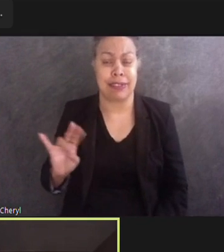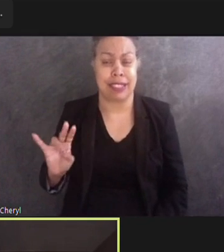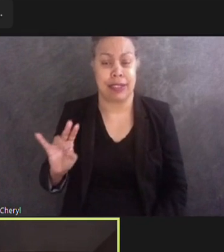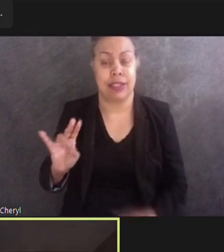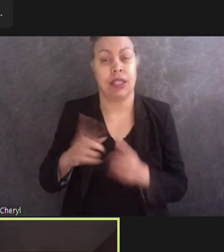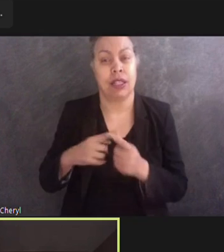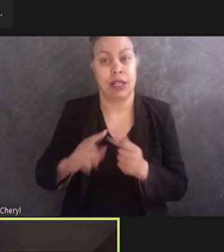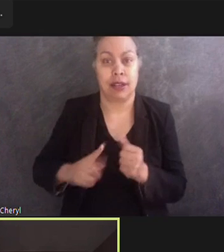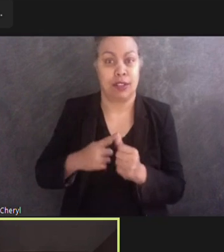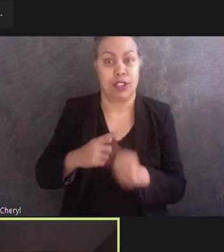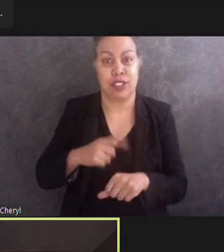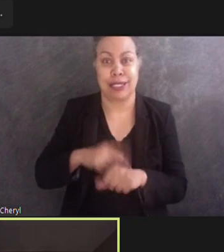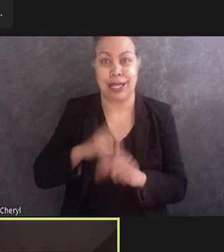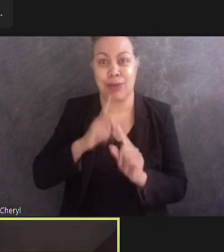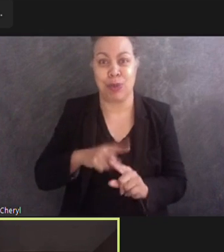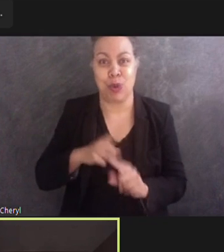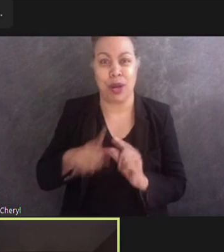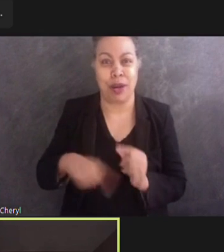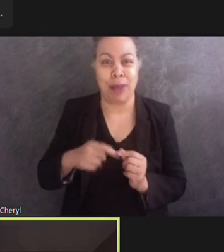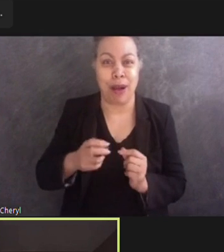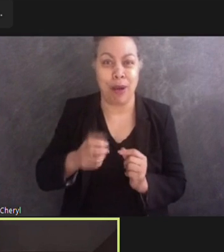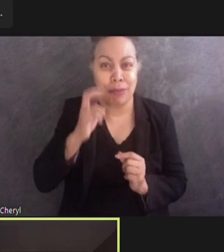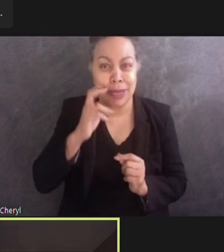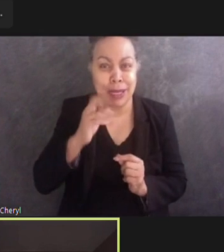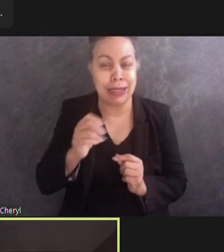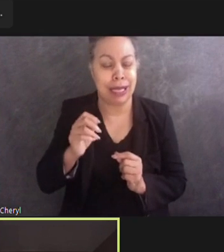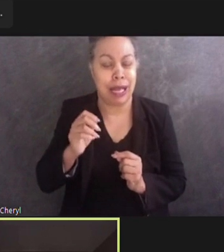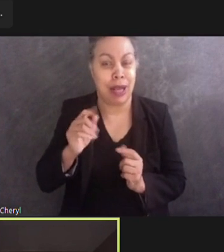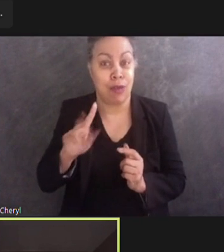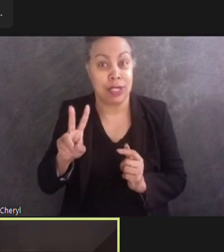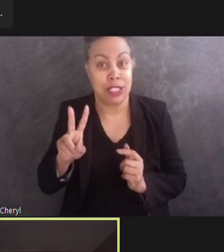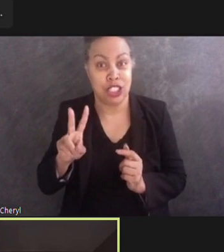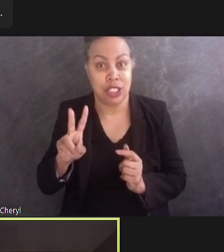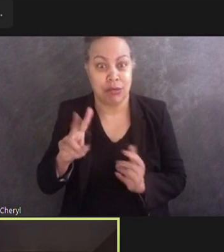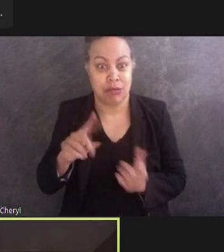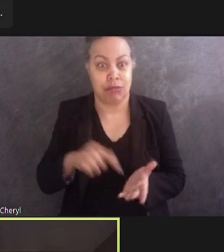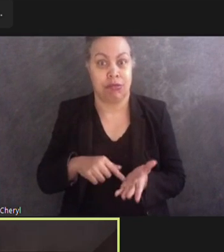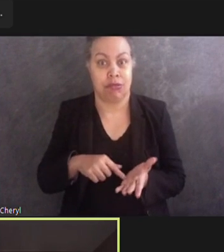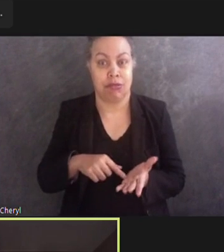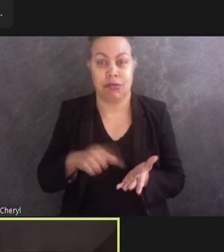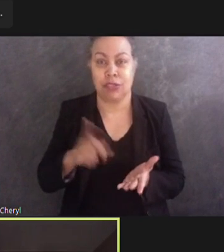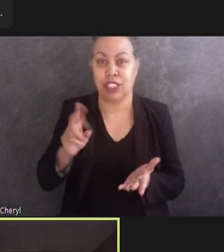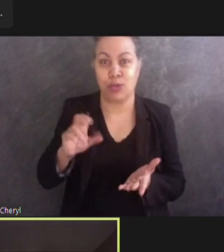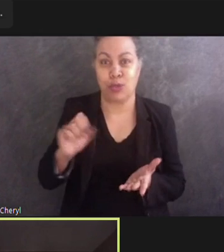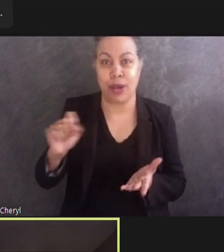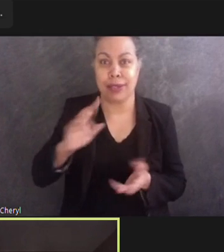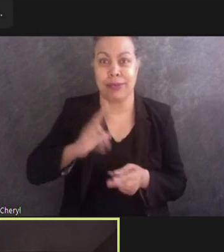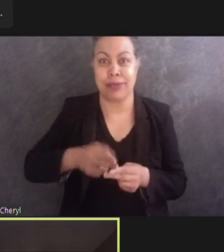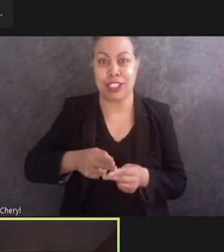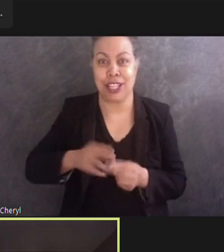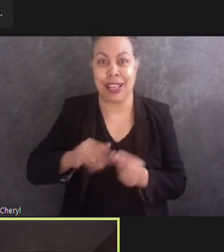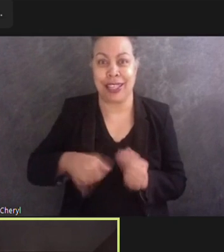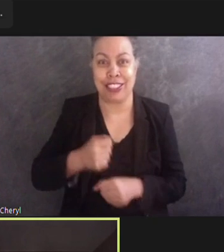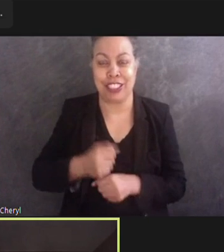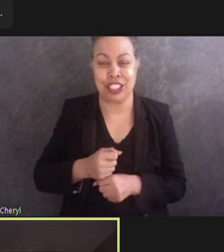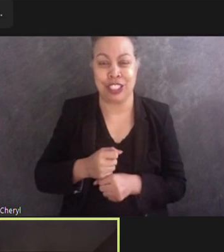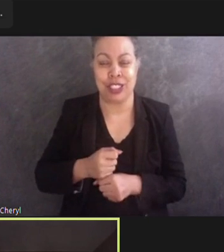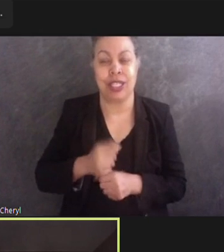low vision came out that month in the press. When the prologue room was dedicated January 10, 2001, there were more